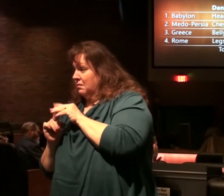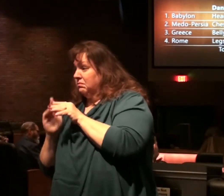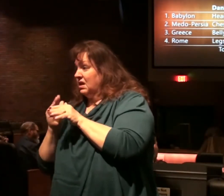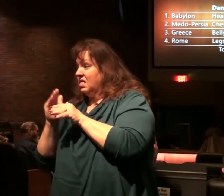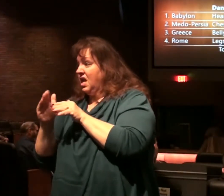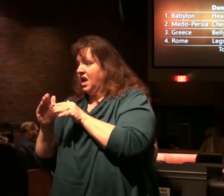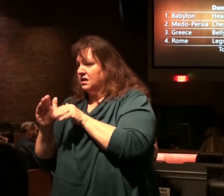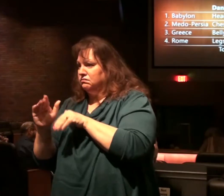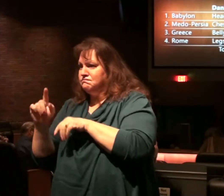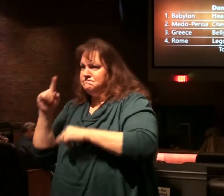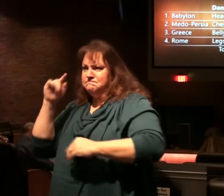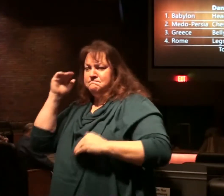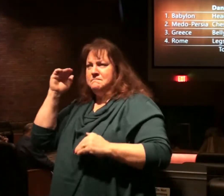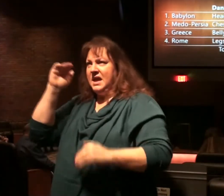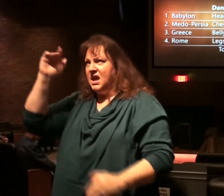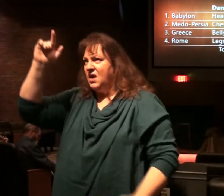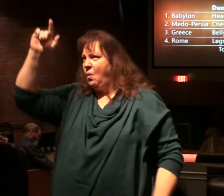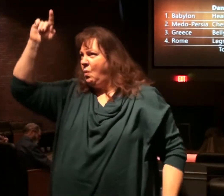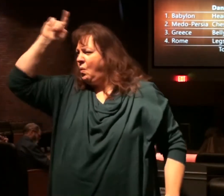as the big one.